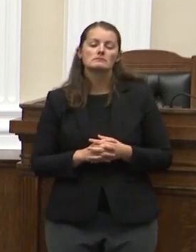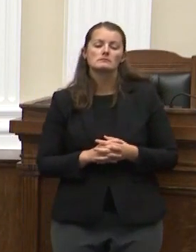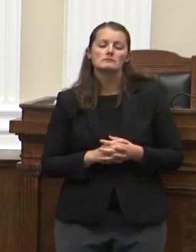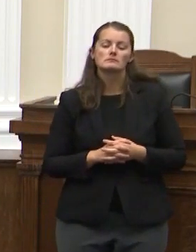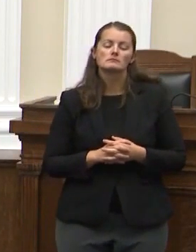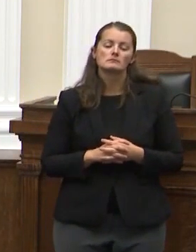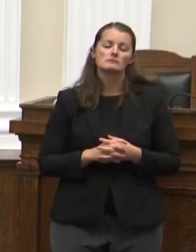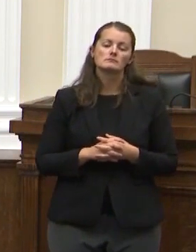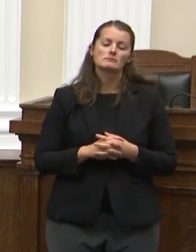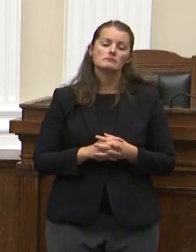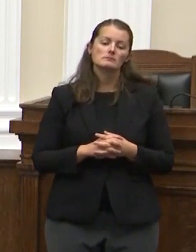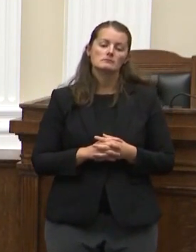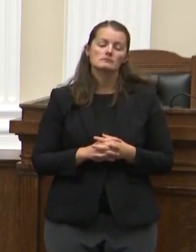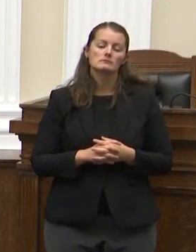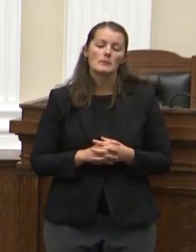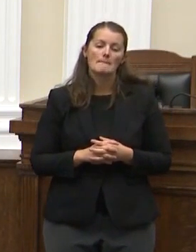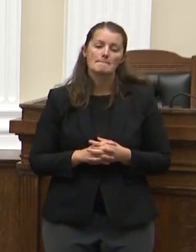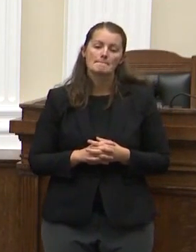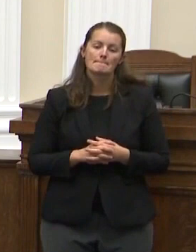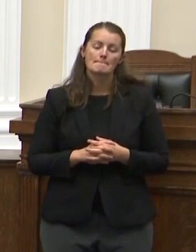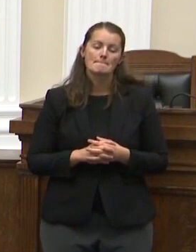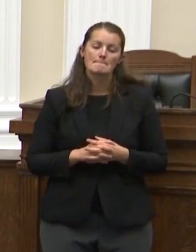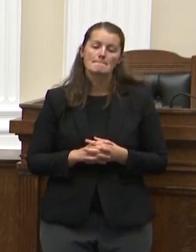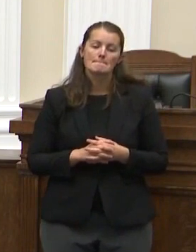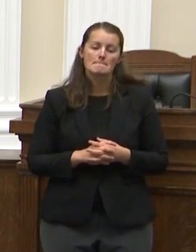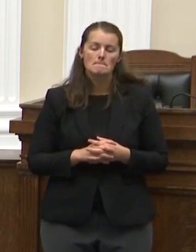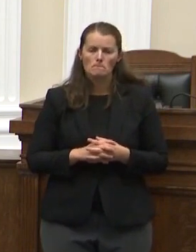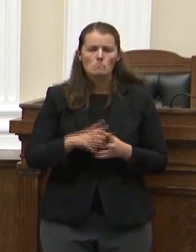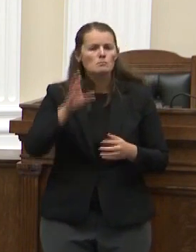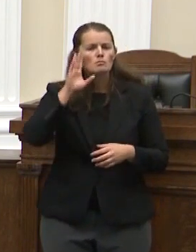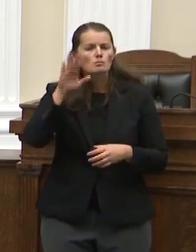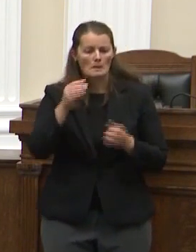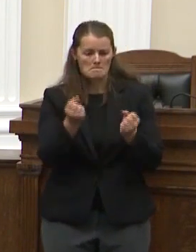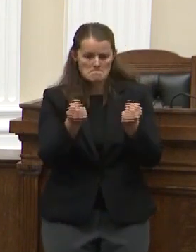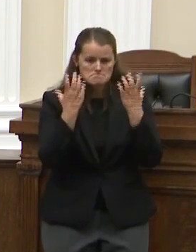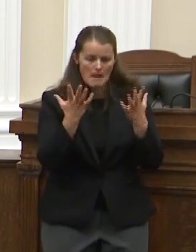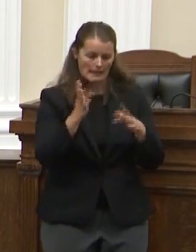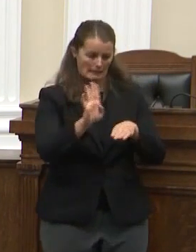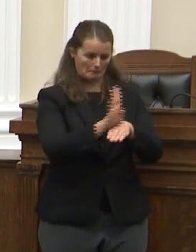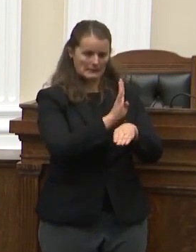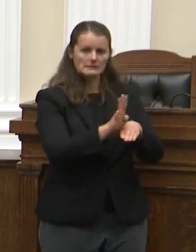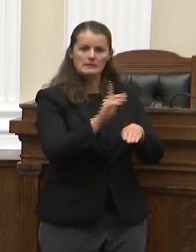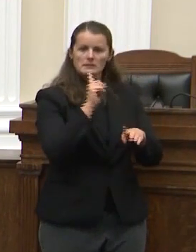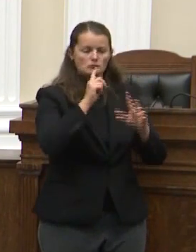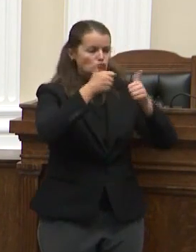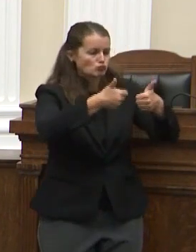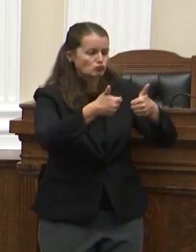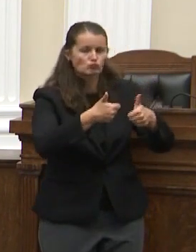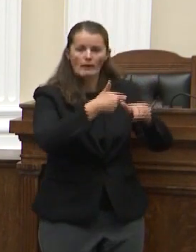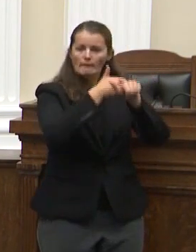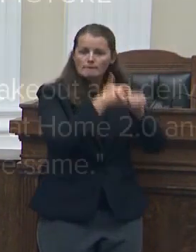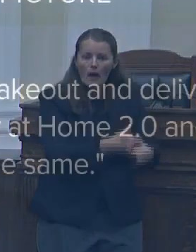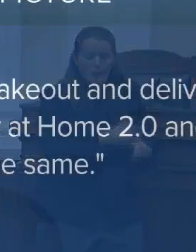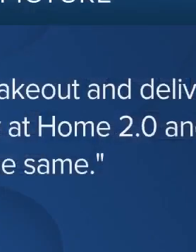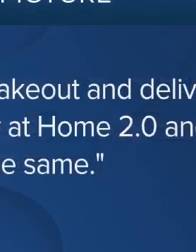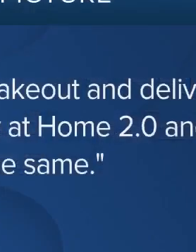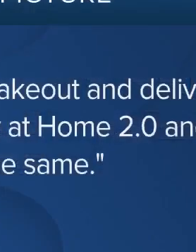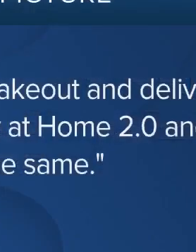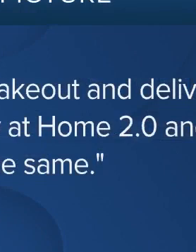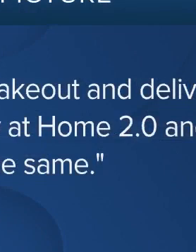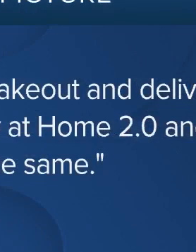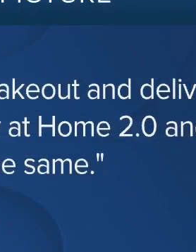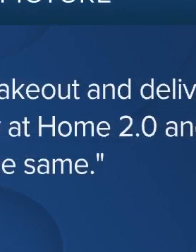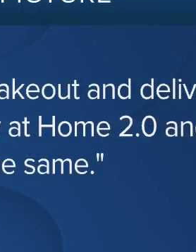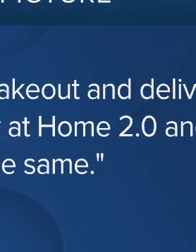restaurant confirms it was taken at an earlier date. Now the governor's office wrote in a statement that Sisolak